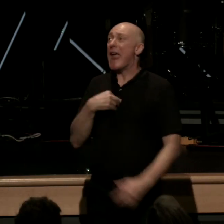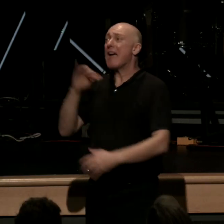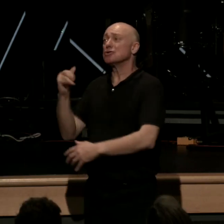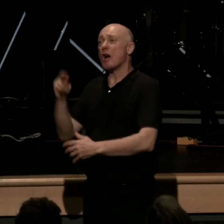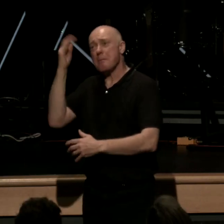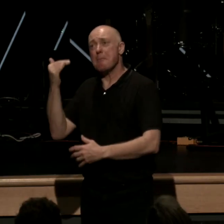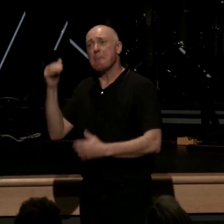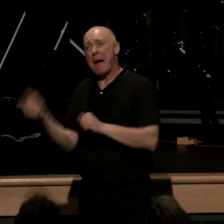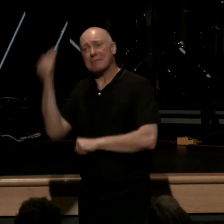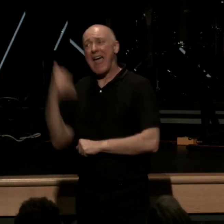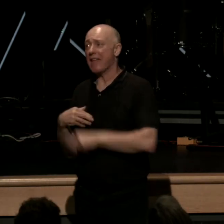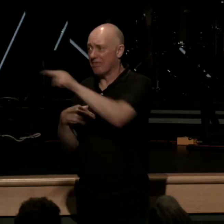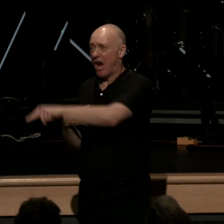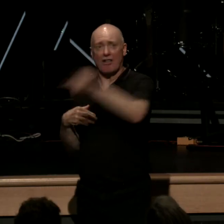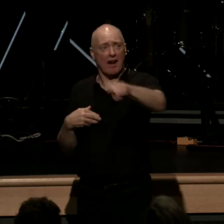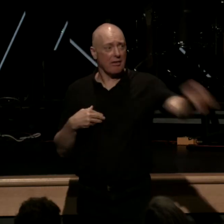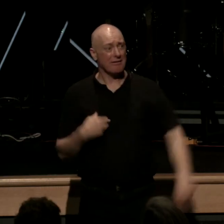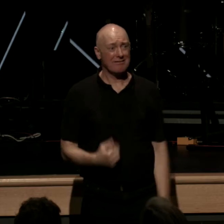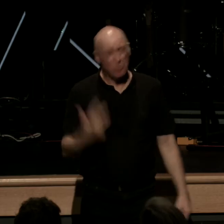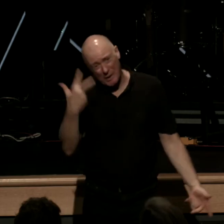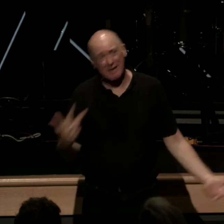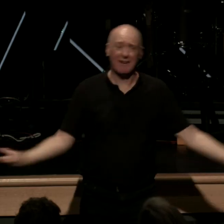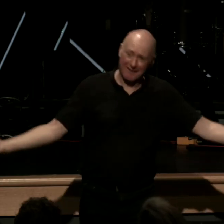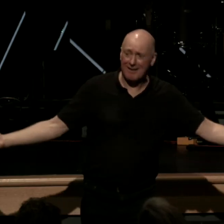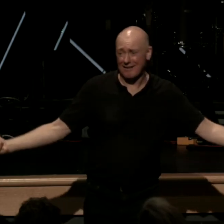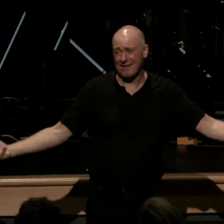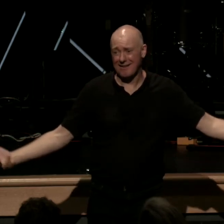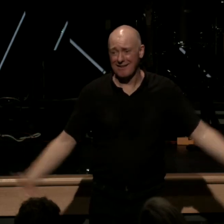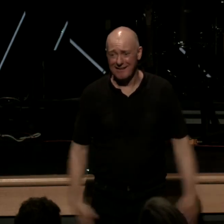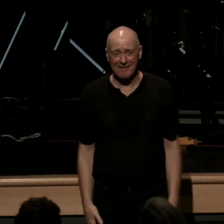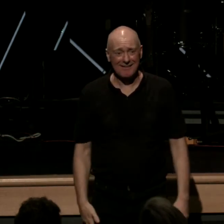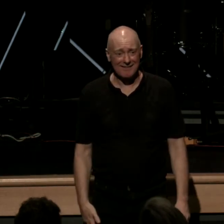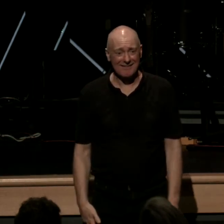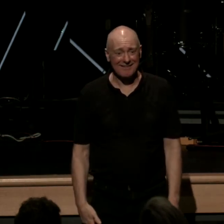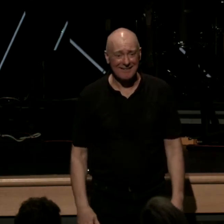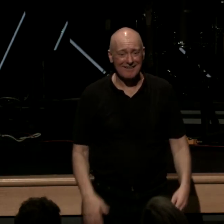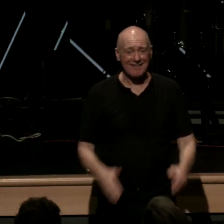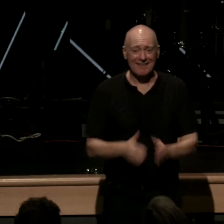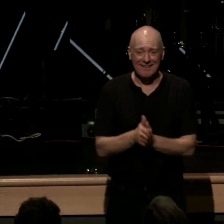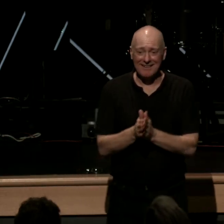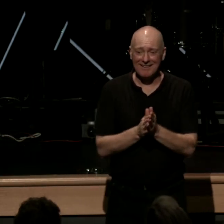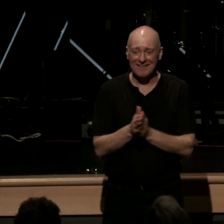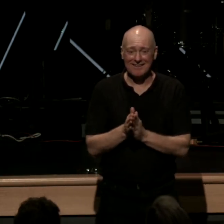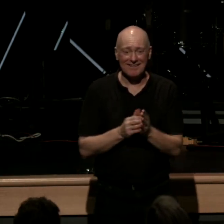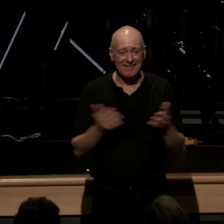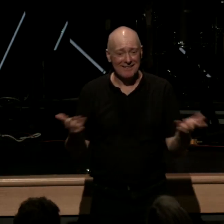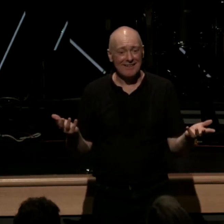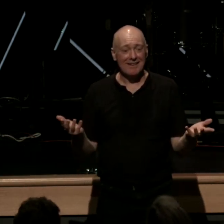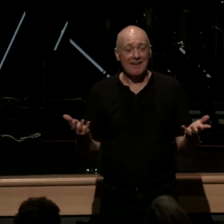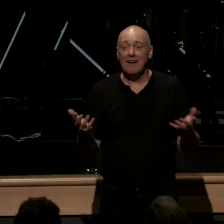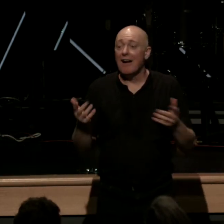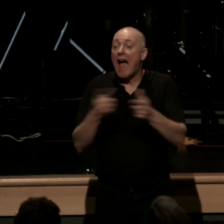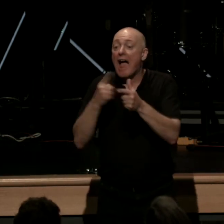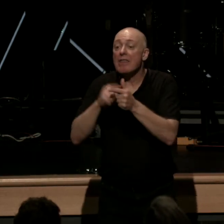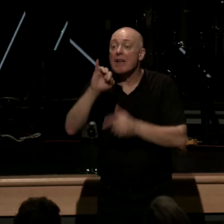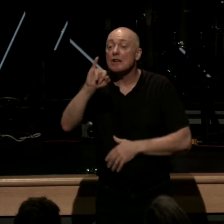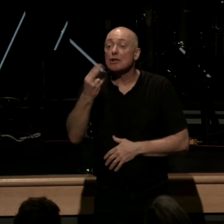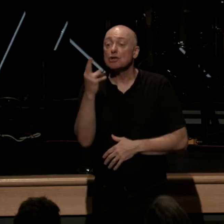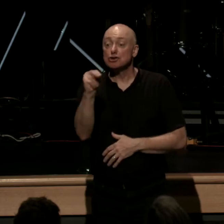three heads of John the Baptist in Europe I mean that's also impressive all right eventually John Calvin he would mock